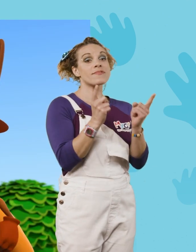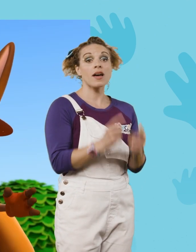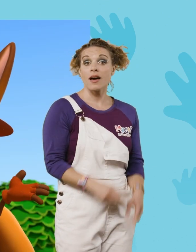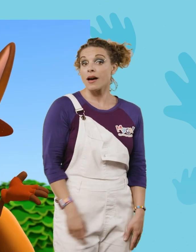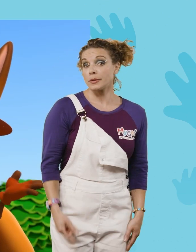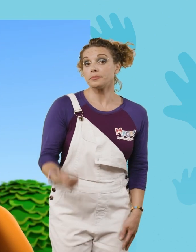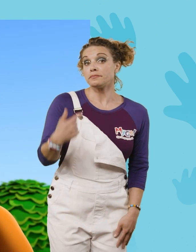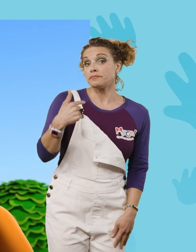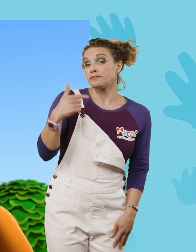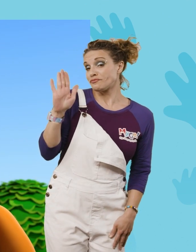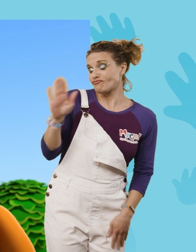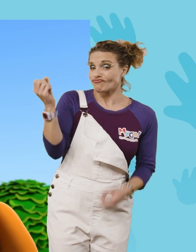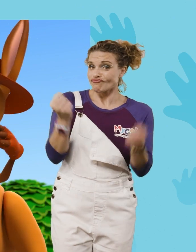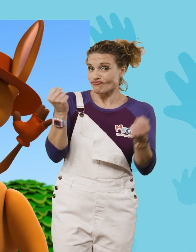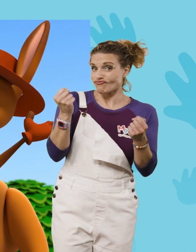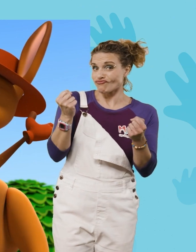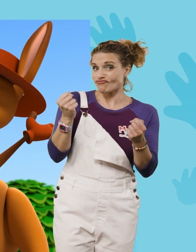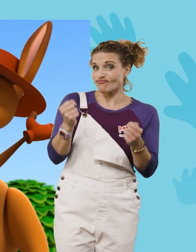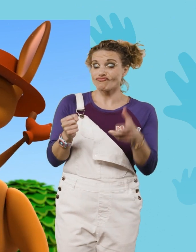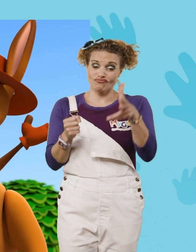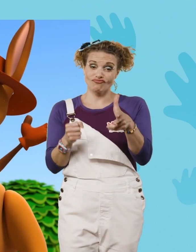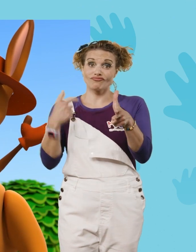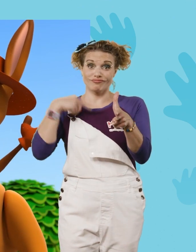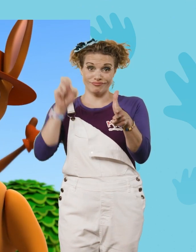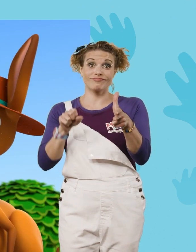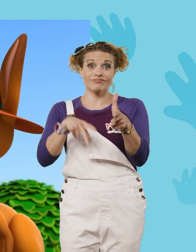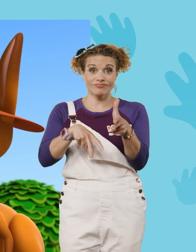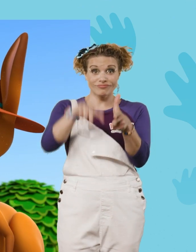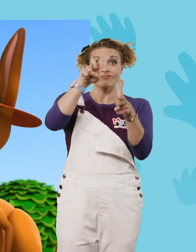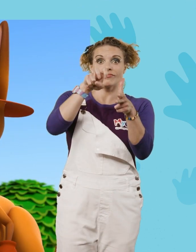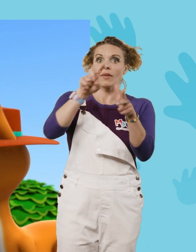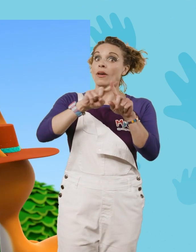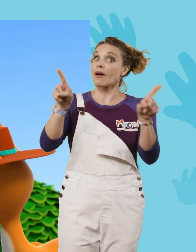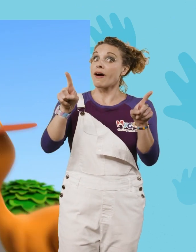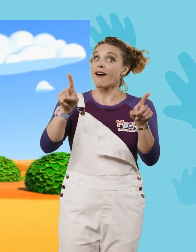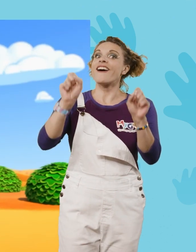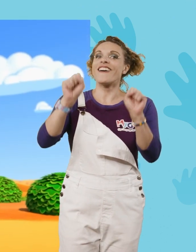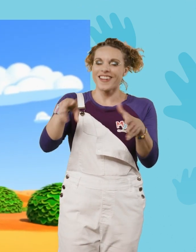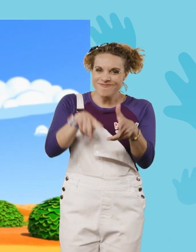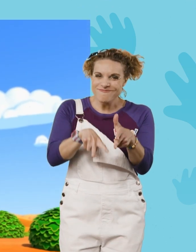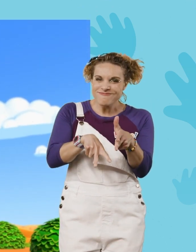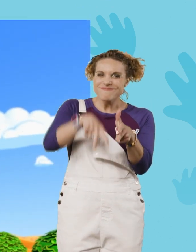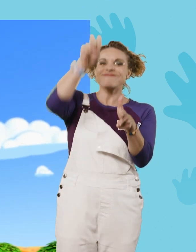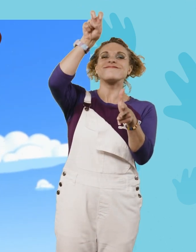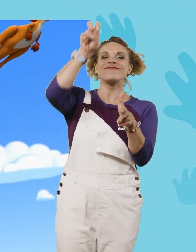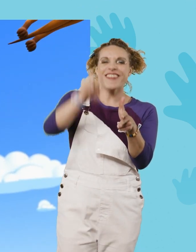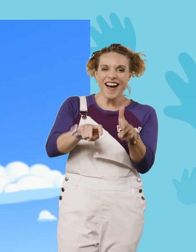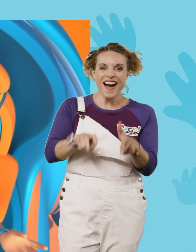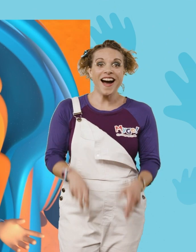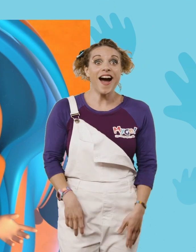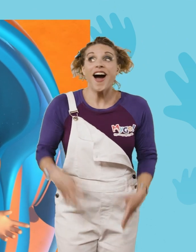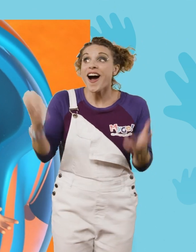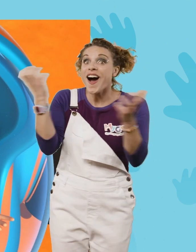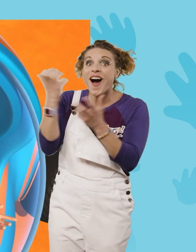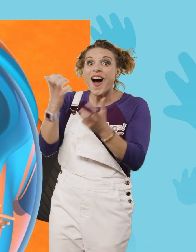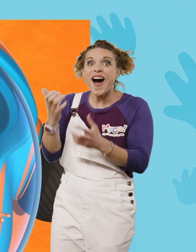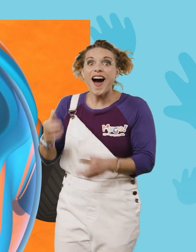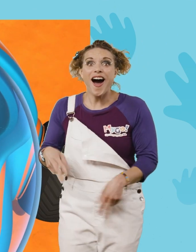Well, I can jump as high as your mobile here, but I can jump higher! Oh, Rooney's hopping